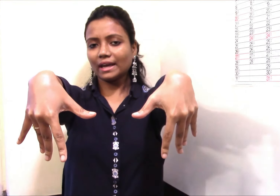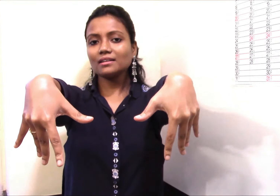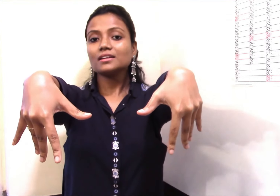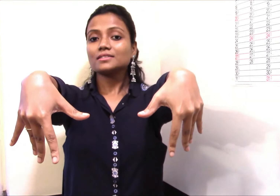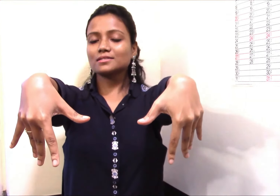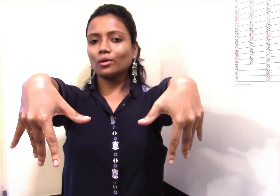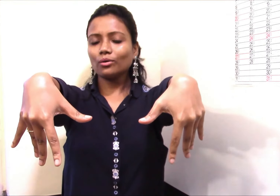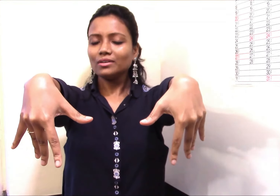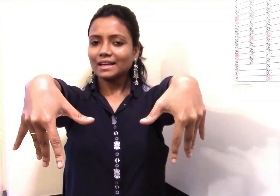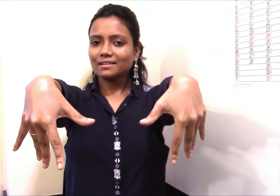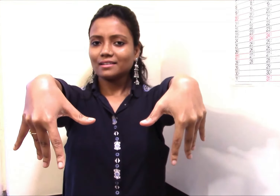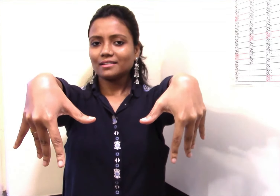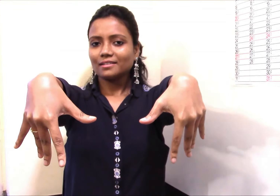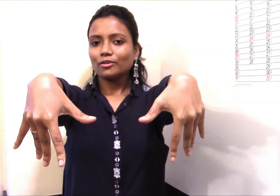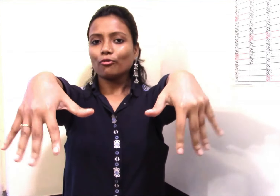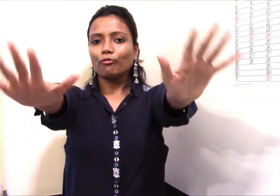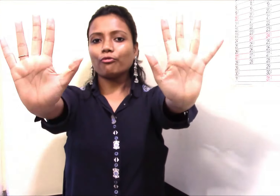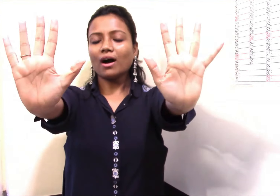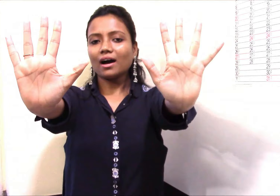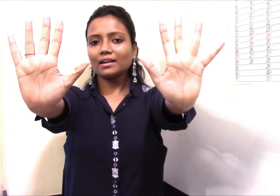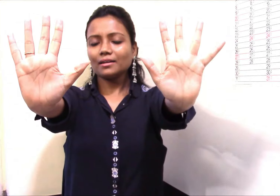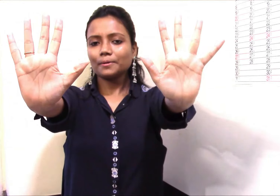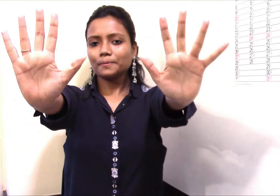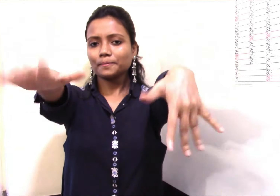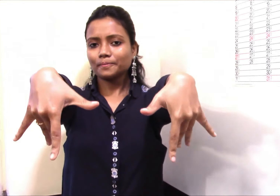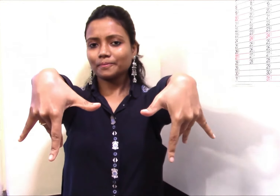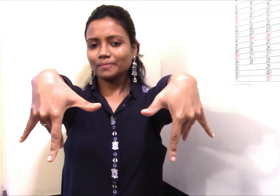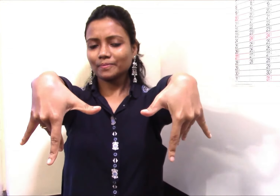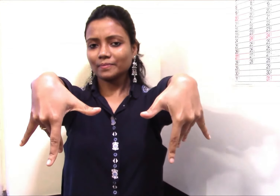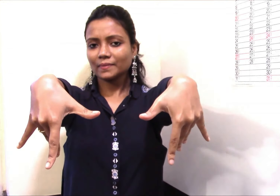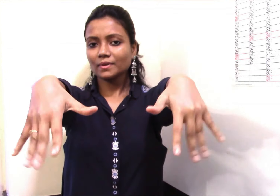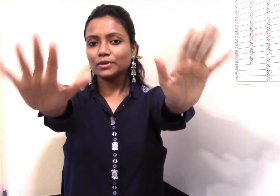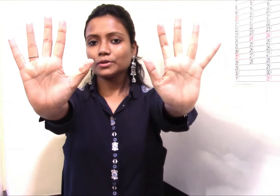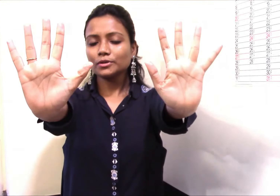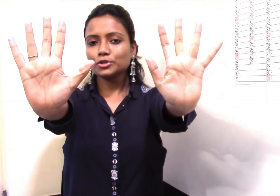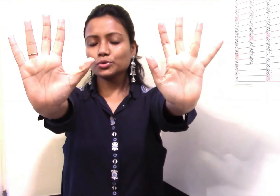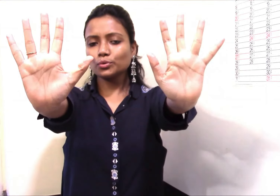Okay. So one, two, two,